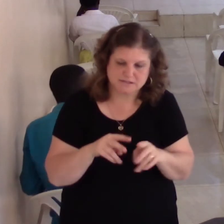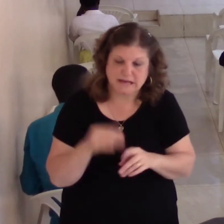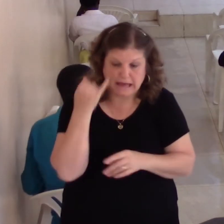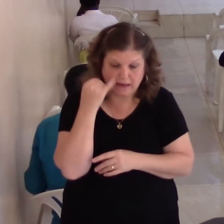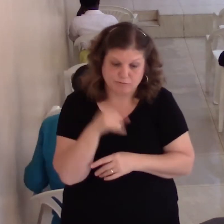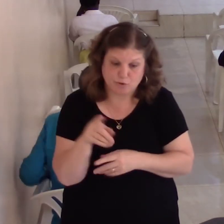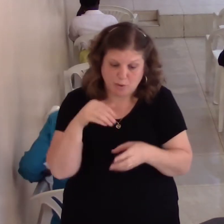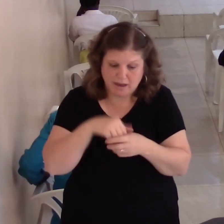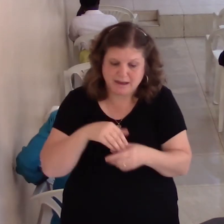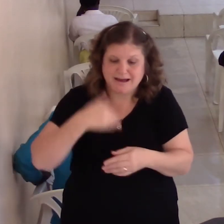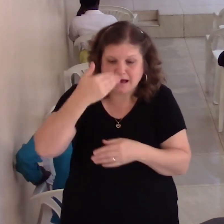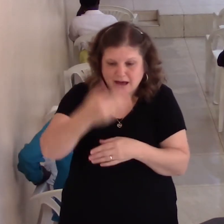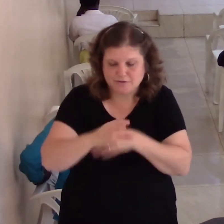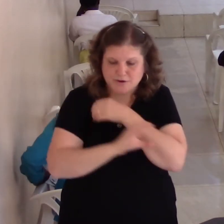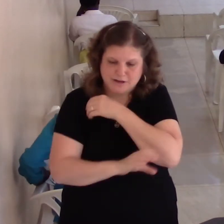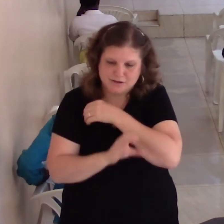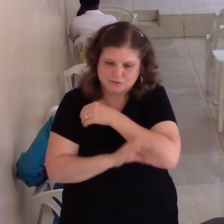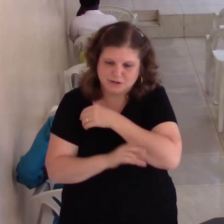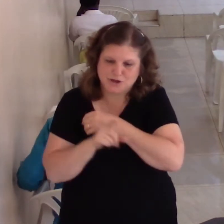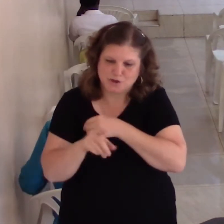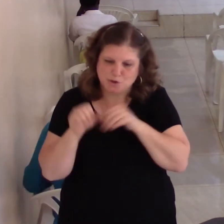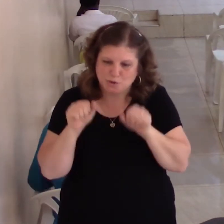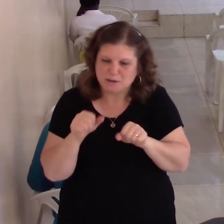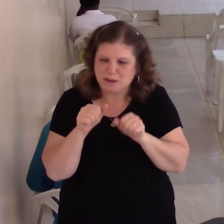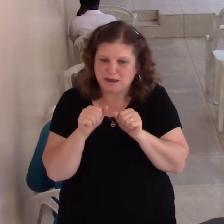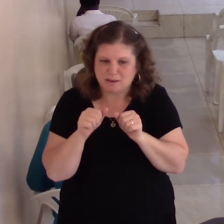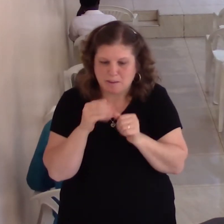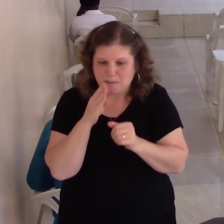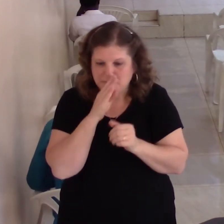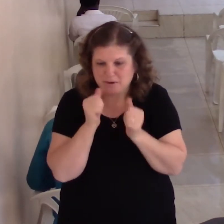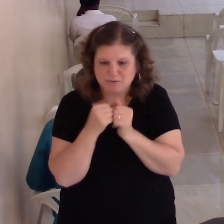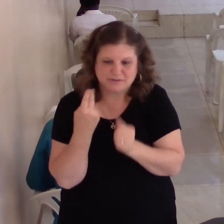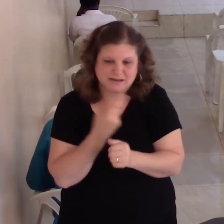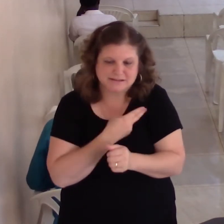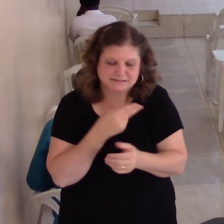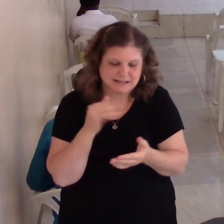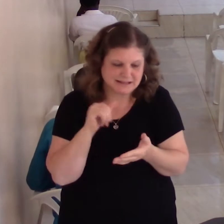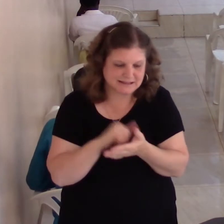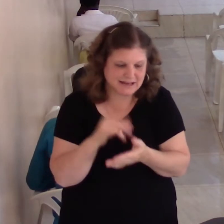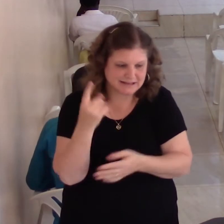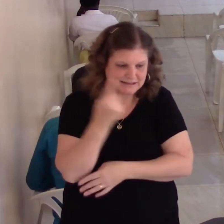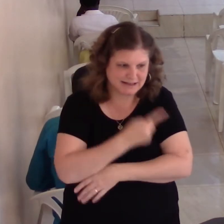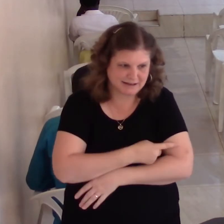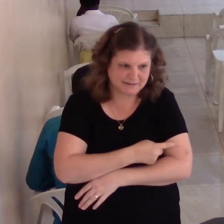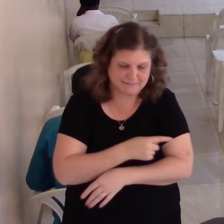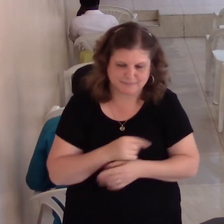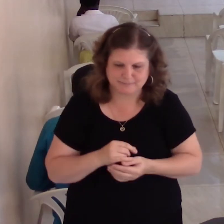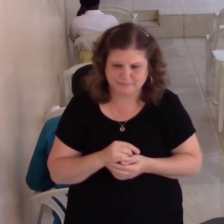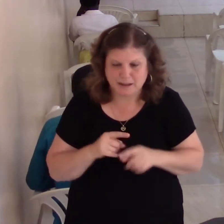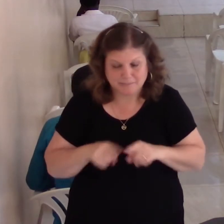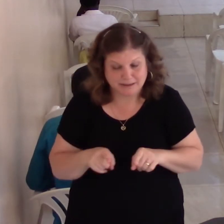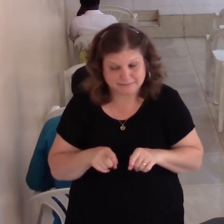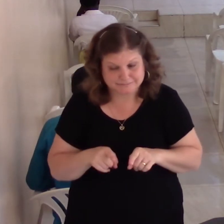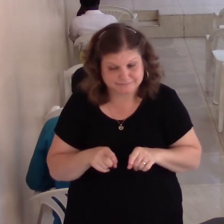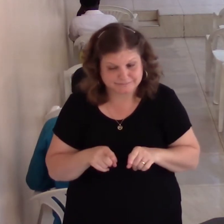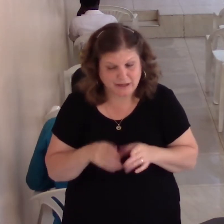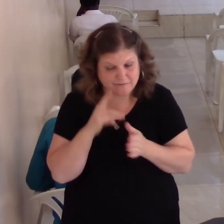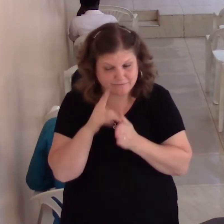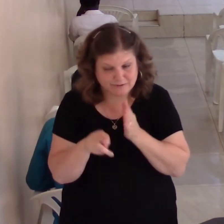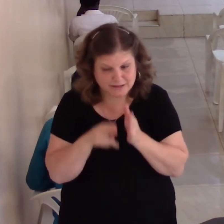still be with your church that day. Now let me say this though. The video doesn't replace the church. Amen. You need to be in